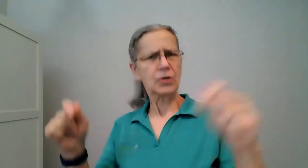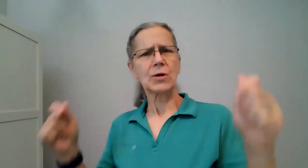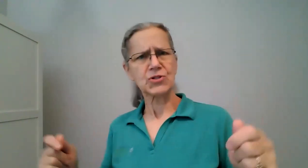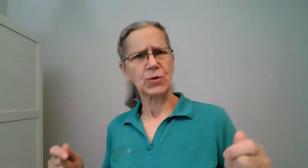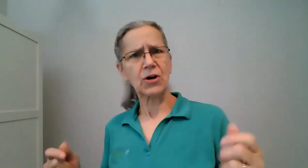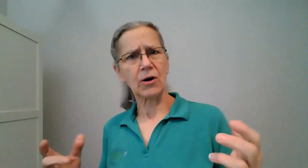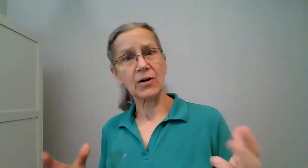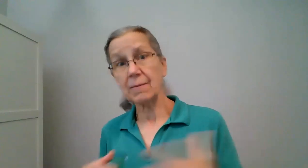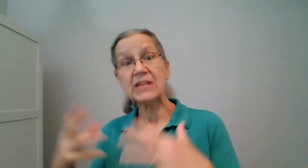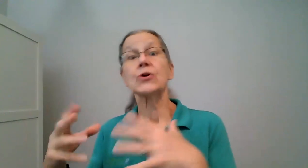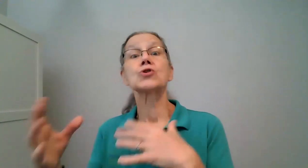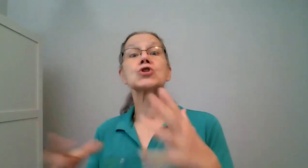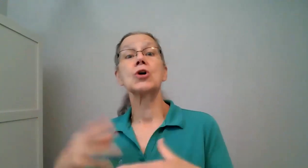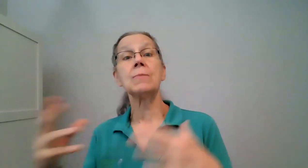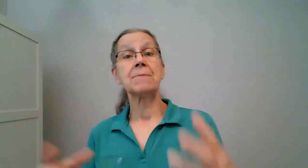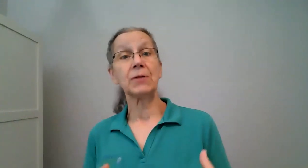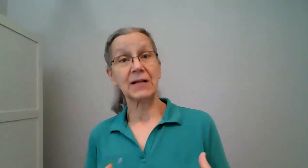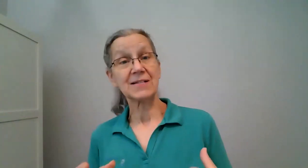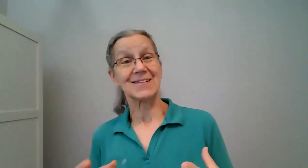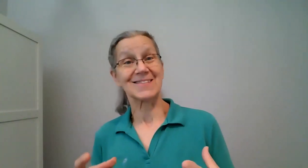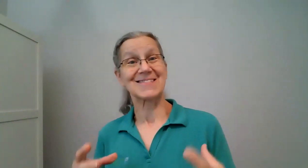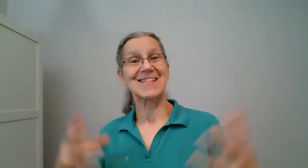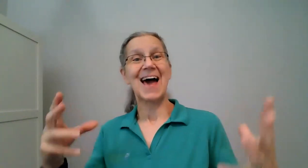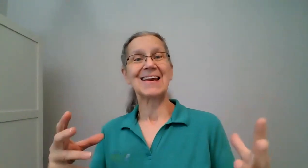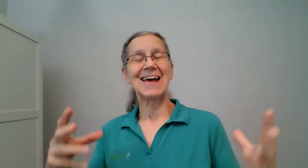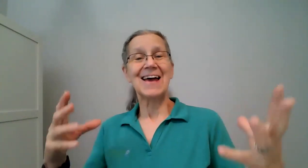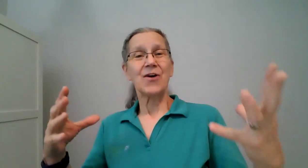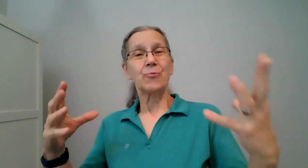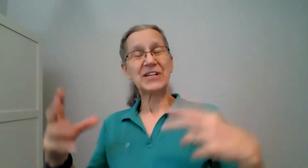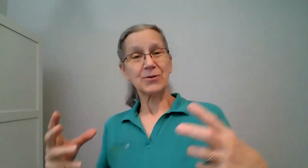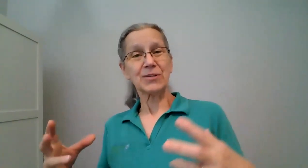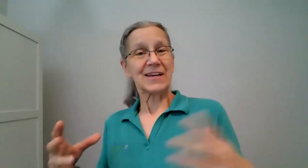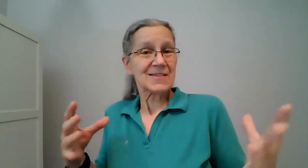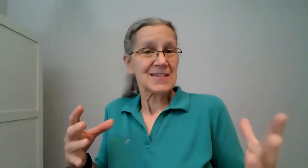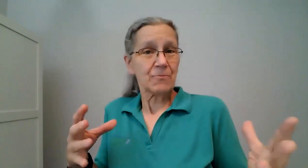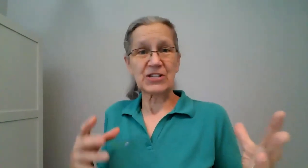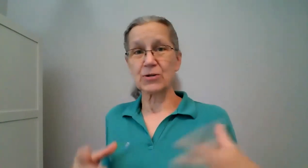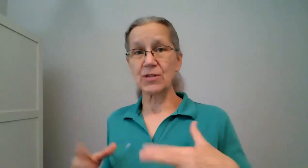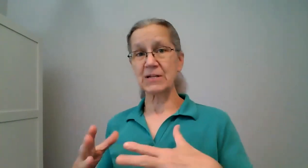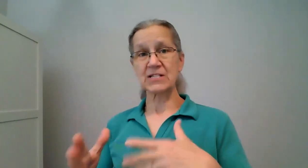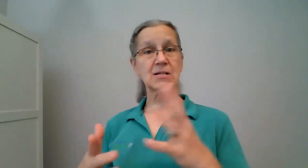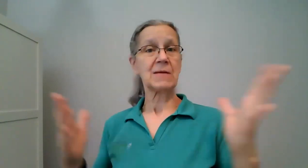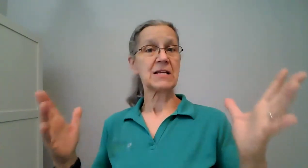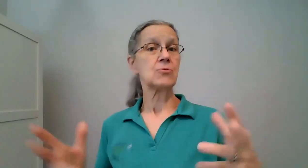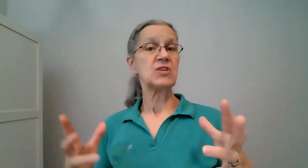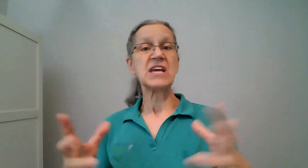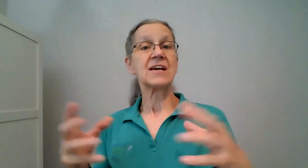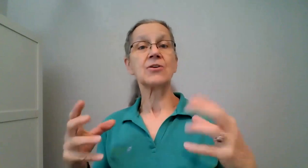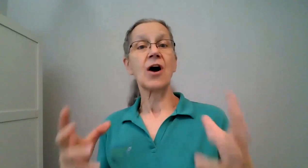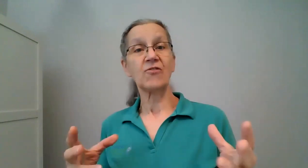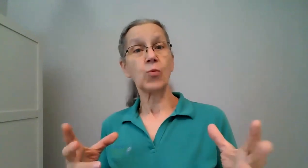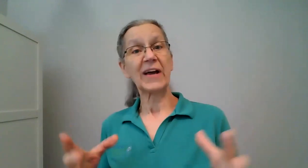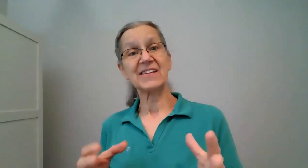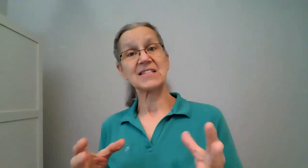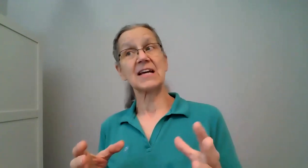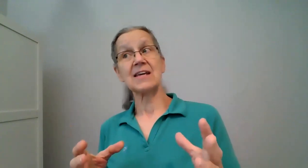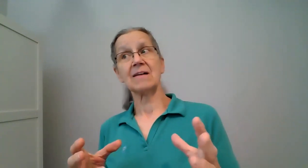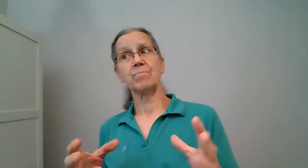a grocery cart i mean there are so many places that we do things and we do them in so many unique and novel ways and yet